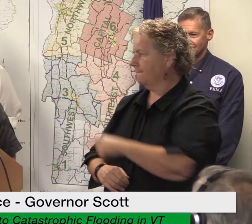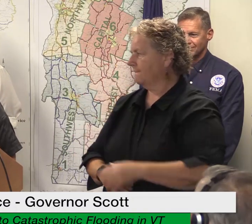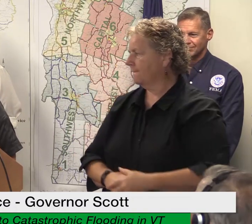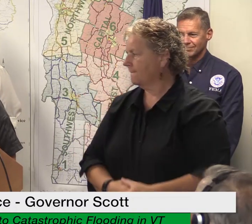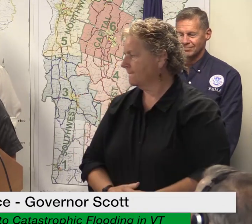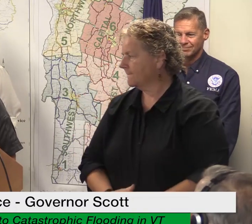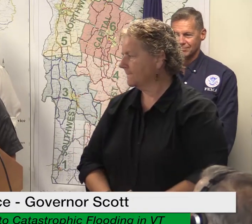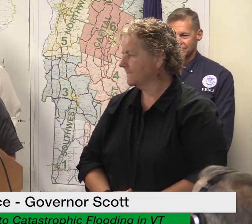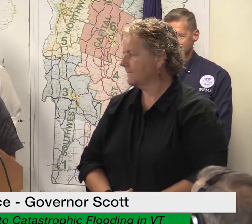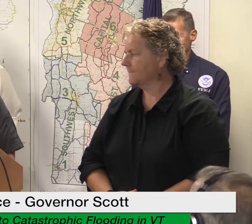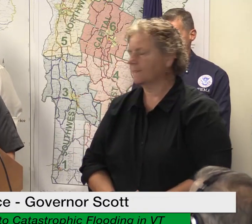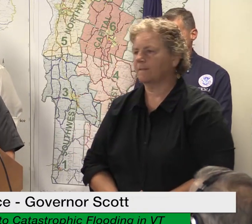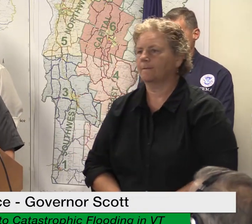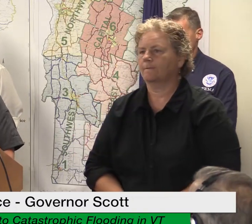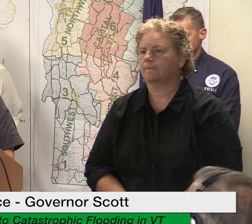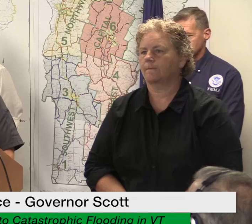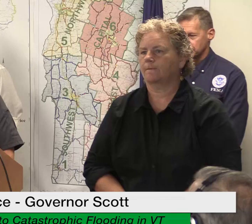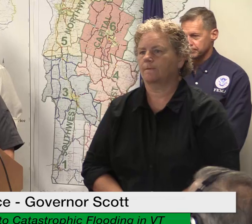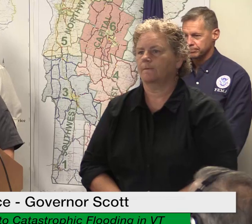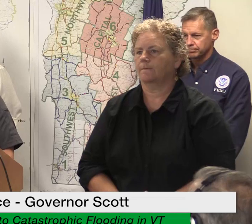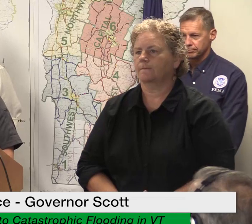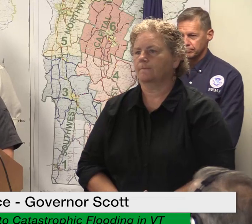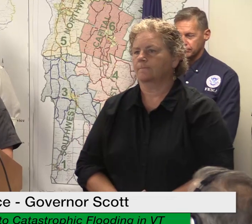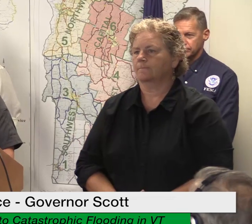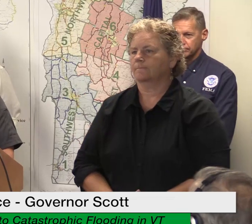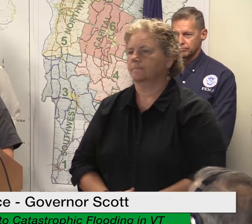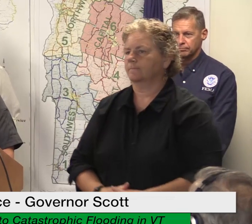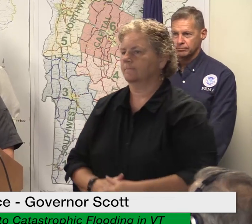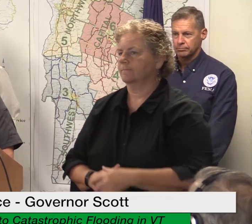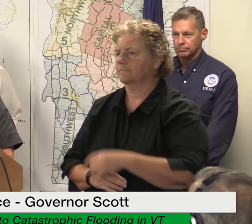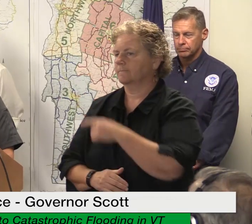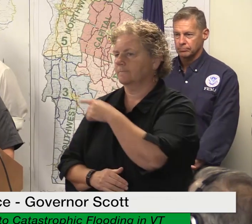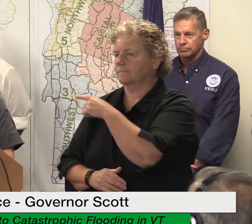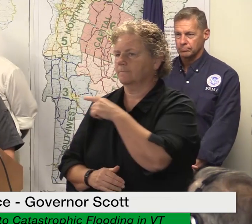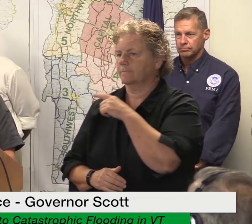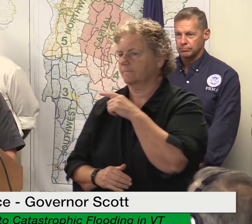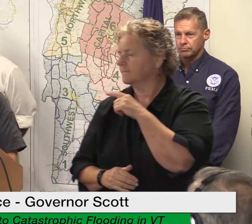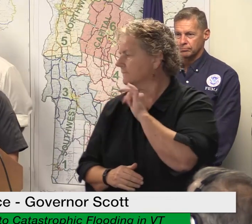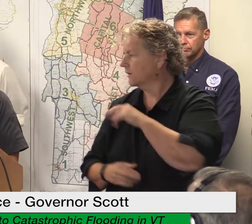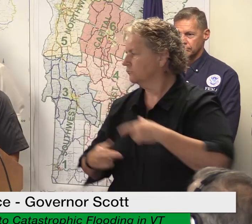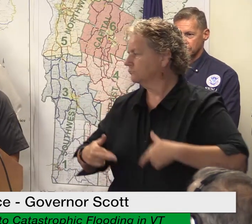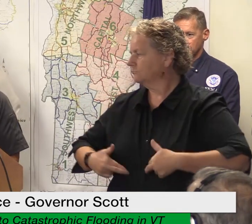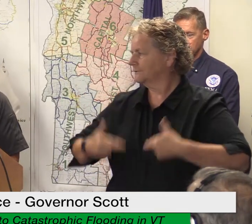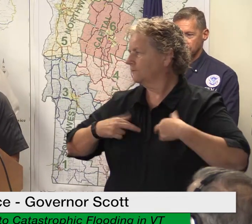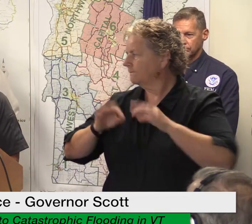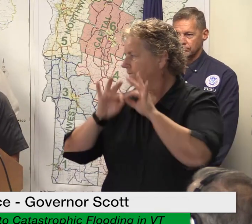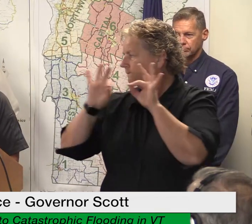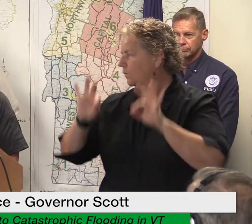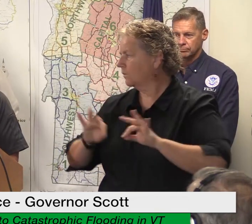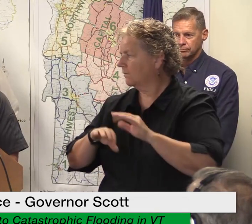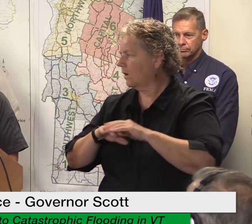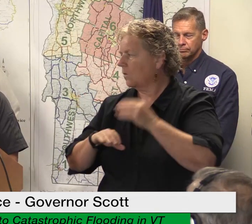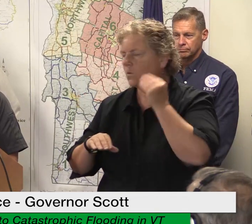on the home page you will select a resident form you can see that there is a separate form for businesses